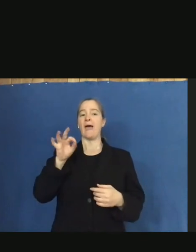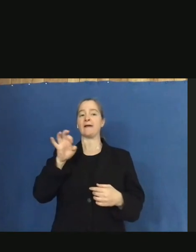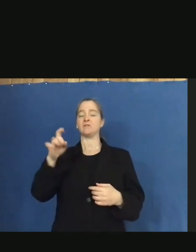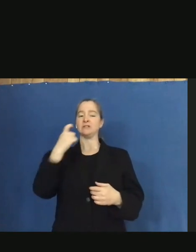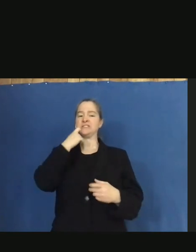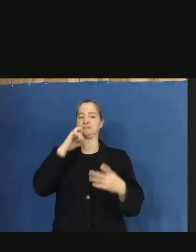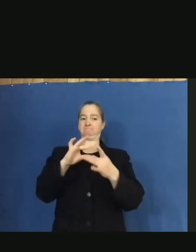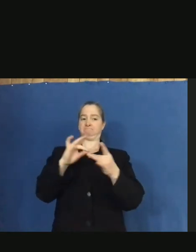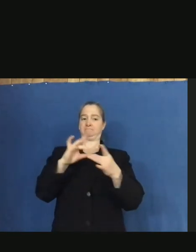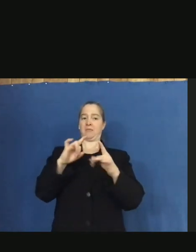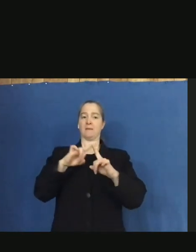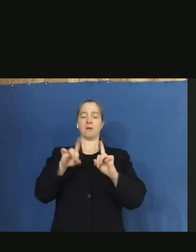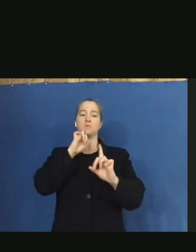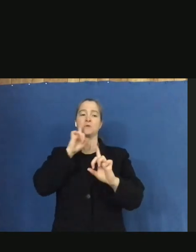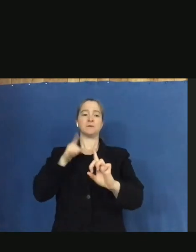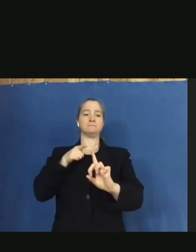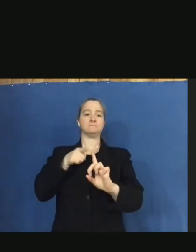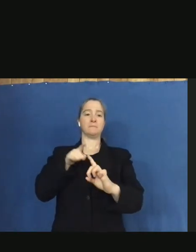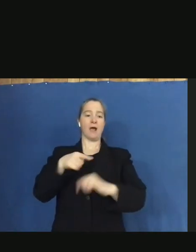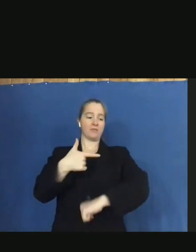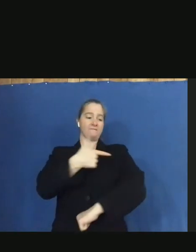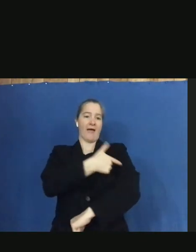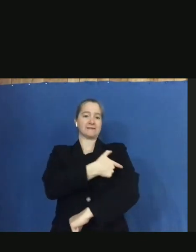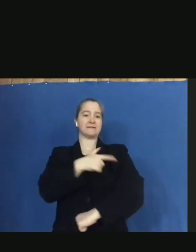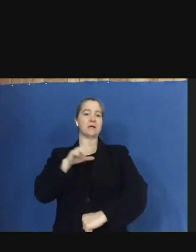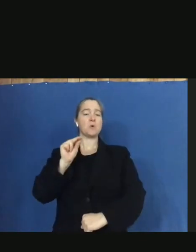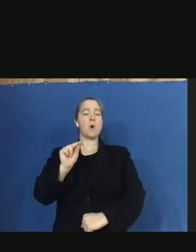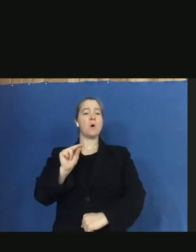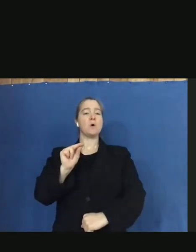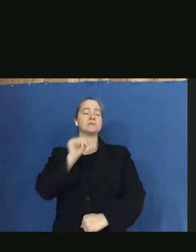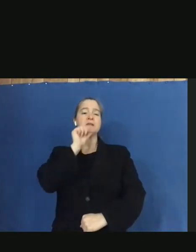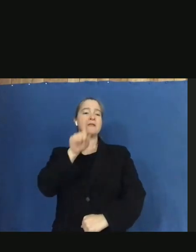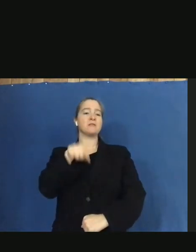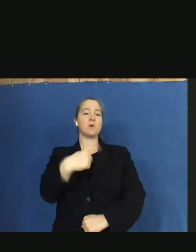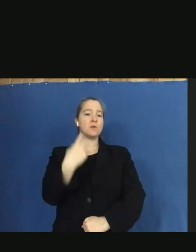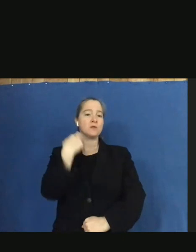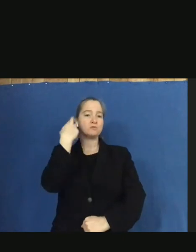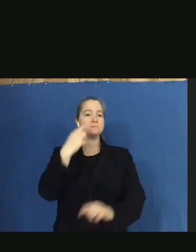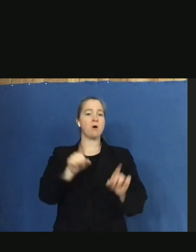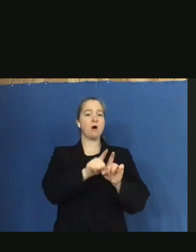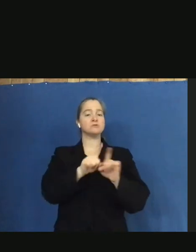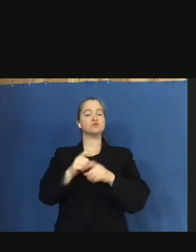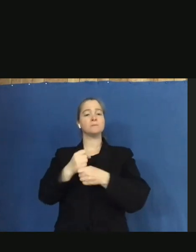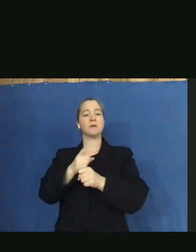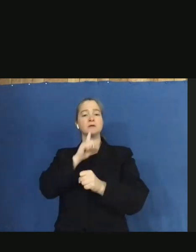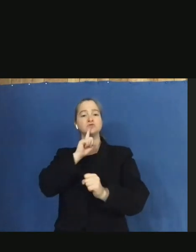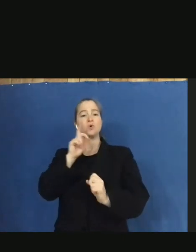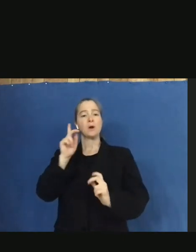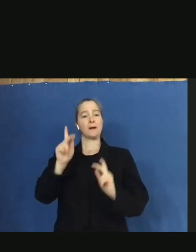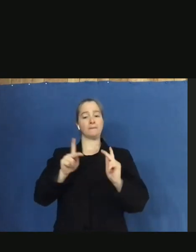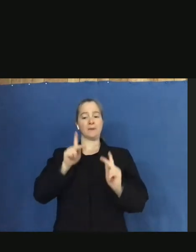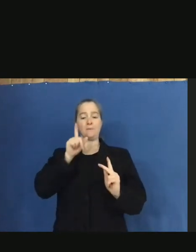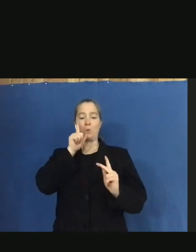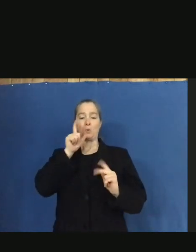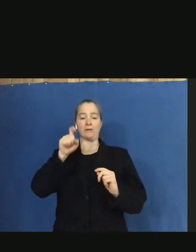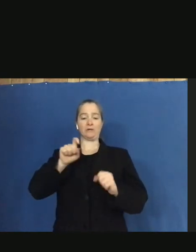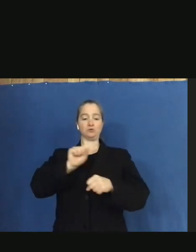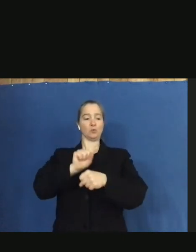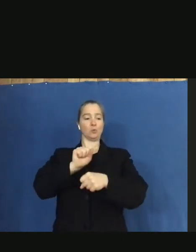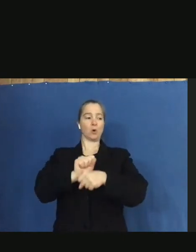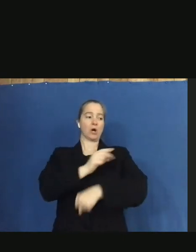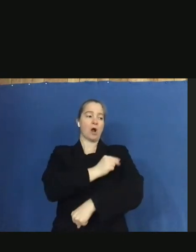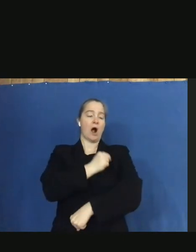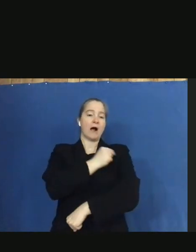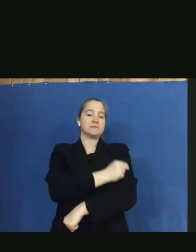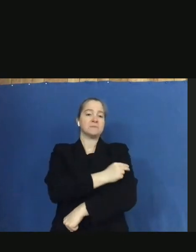all about the vaccine. It's also about making sure that medical service personnel, essential workers, and